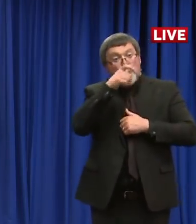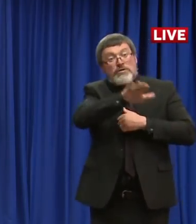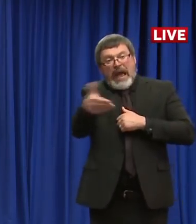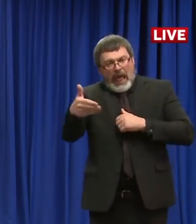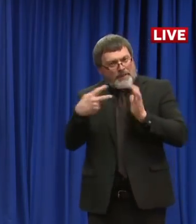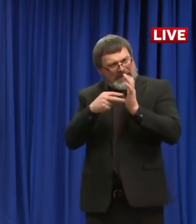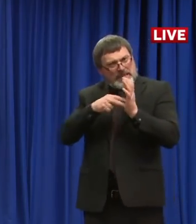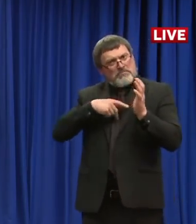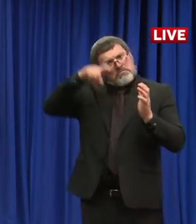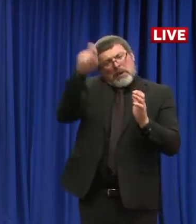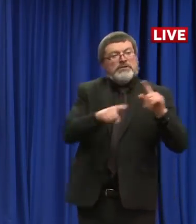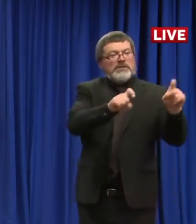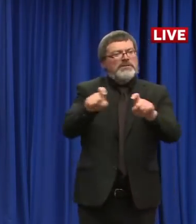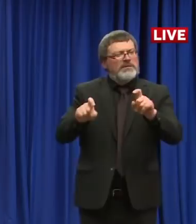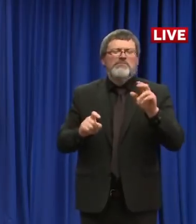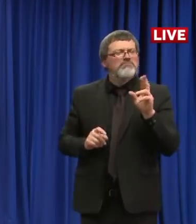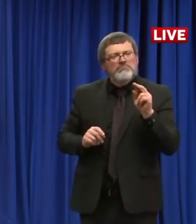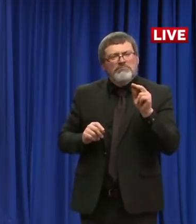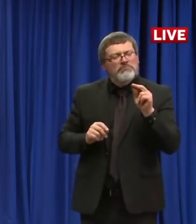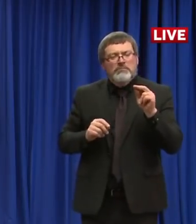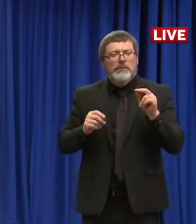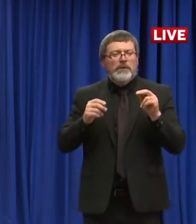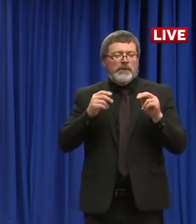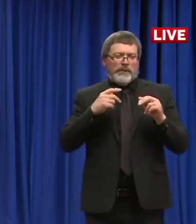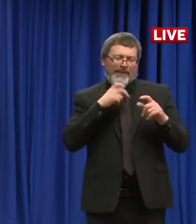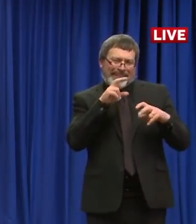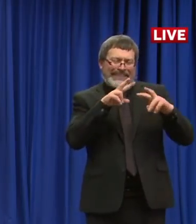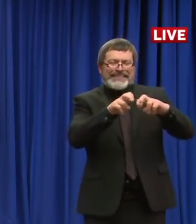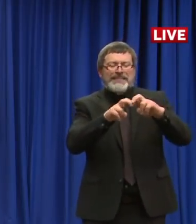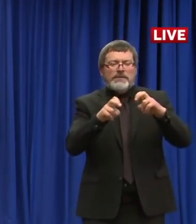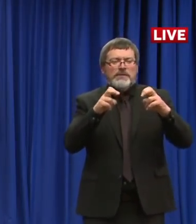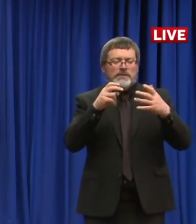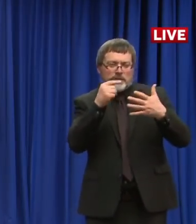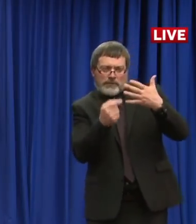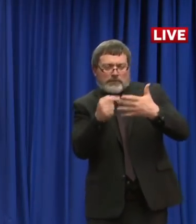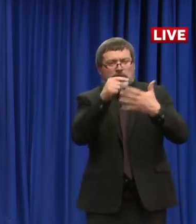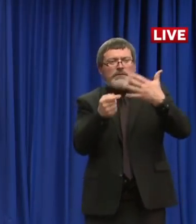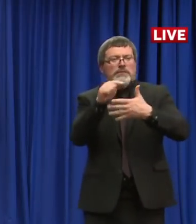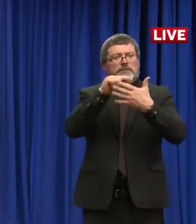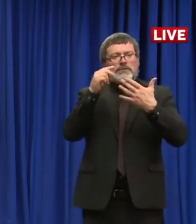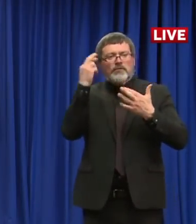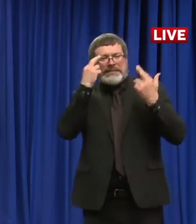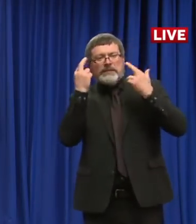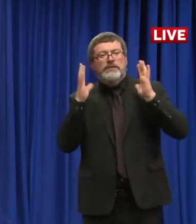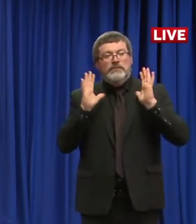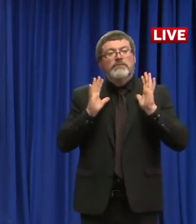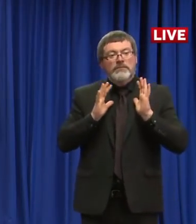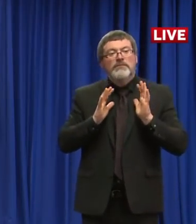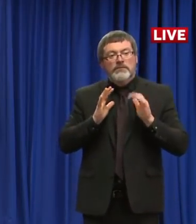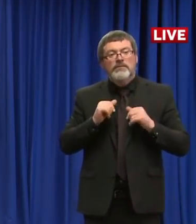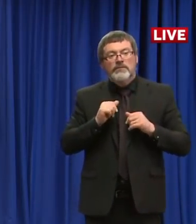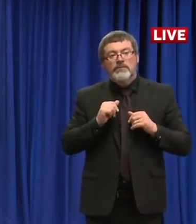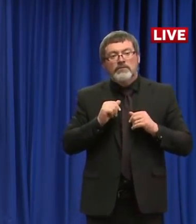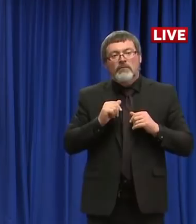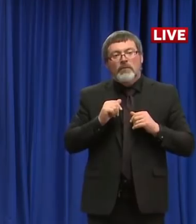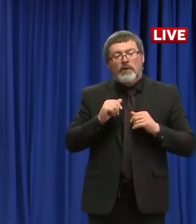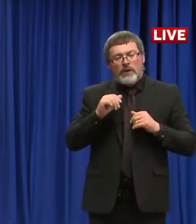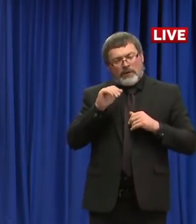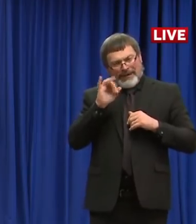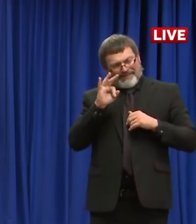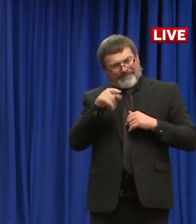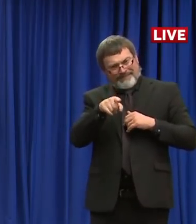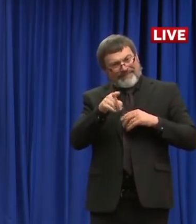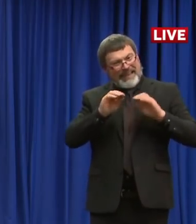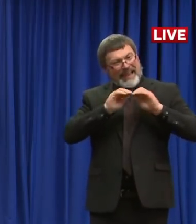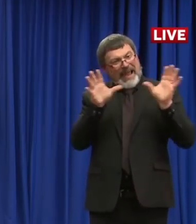jurisdiction over if someone dies, um, or passes away and there's, um, there's an unclear cause or maybe they had symptoms of COVID-19